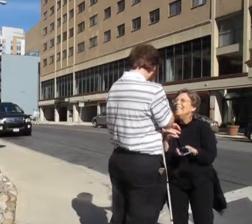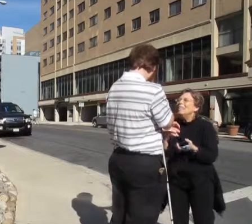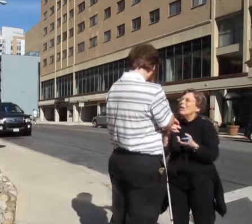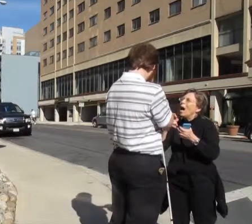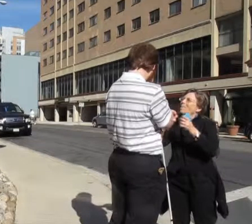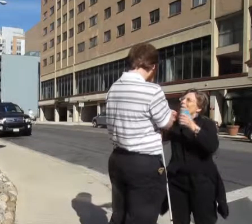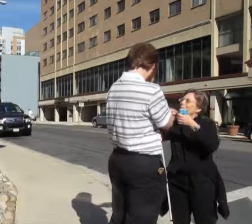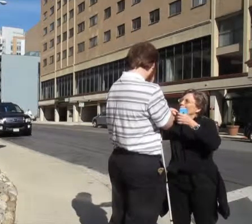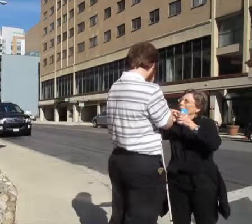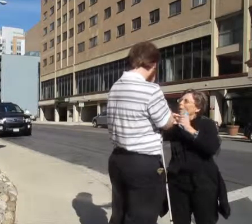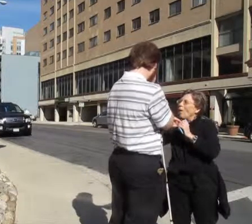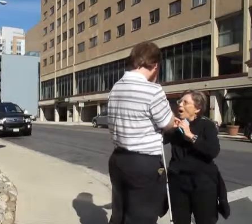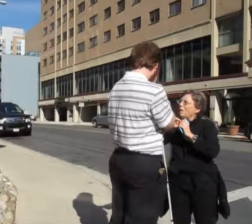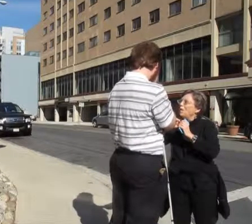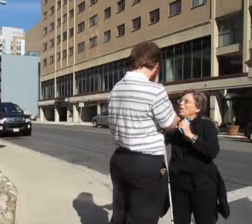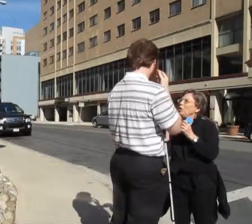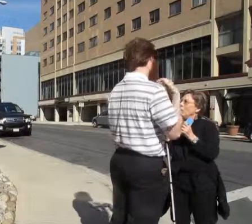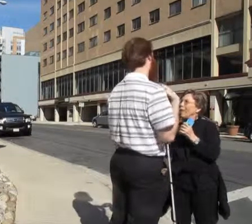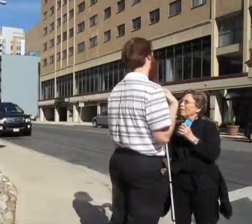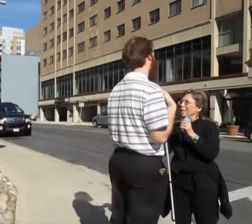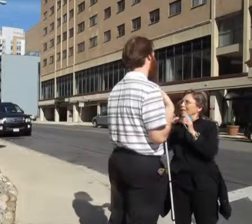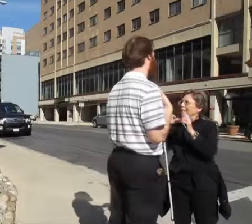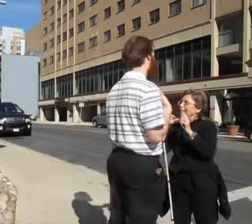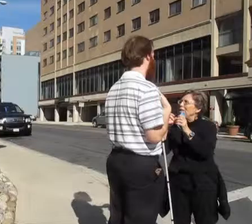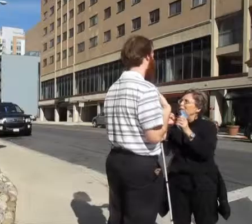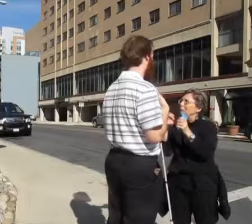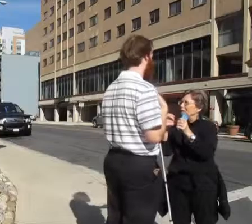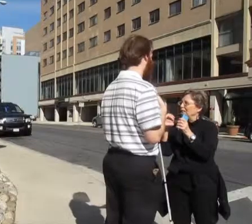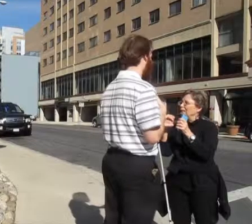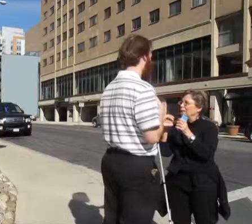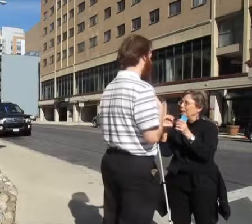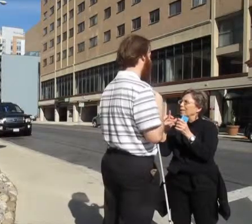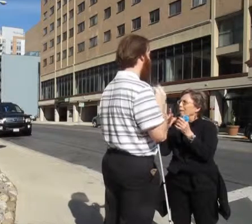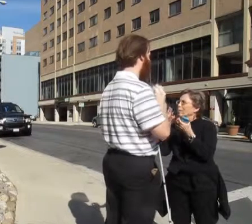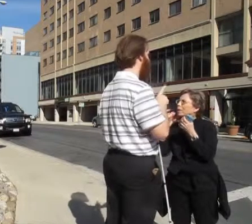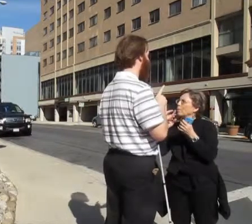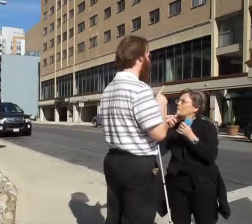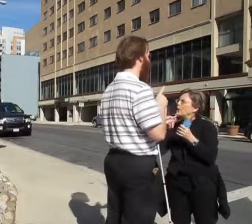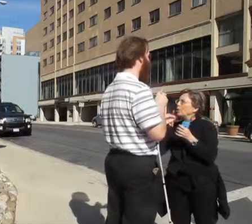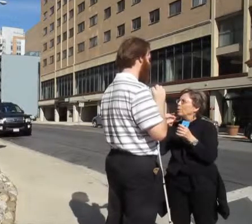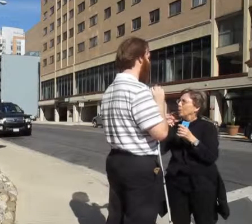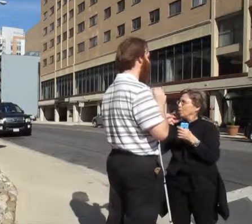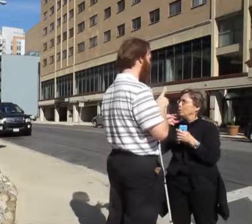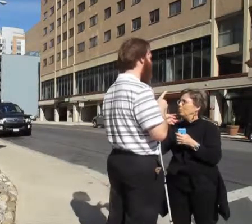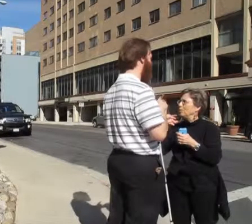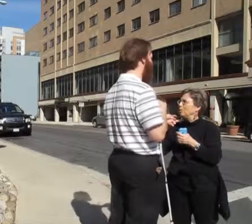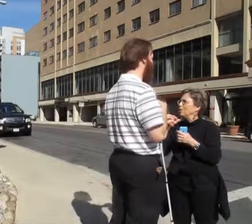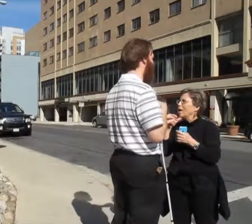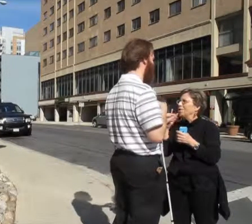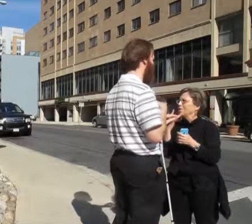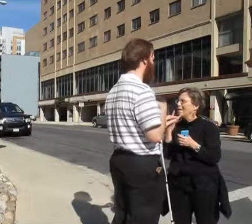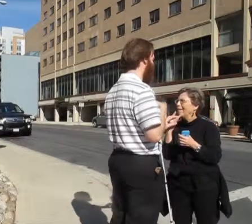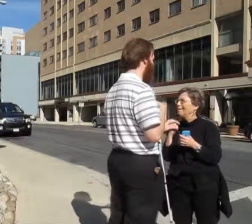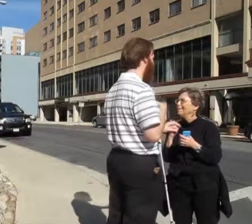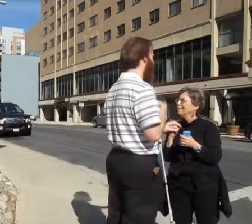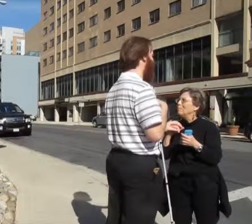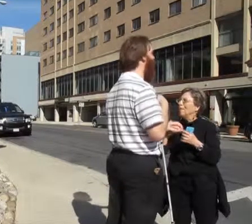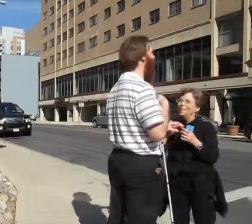So I'm going to turn this off. You and I are going to continue just a little bit because I really want to make sure that you, it's not just laugh, but